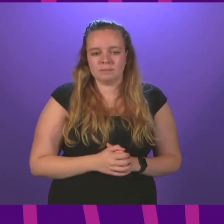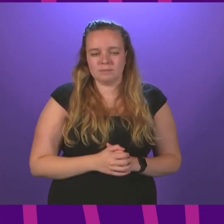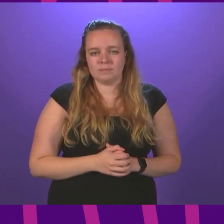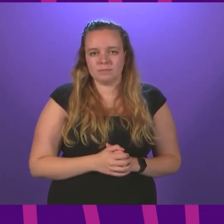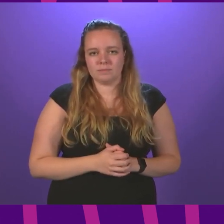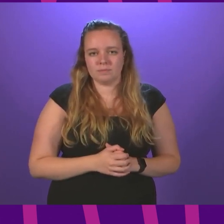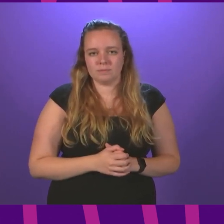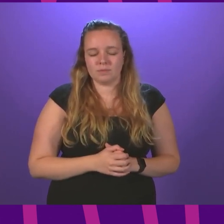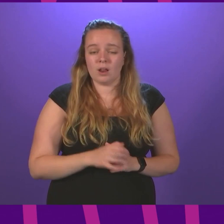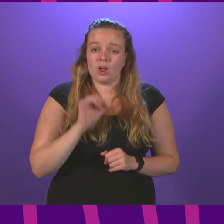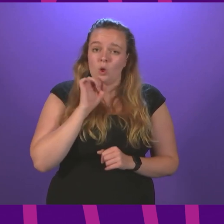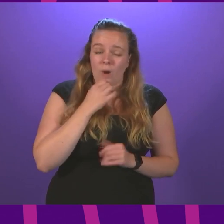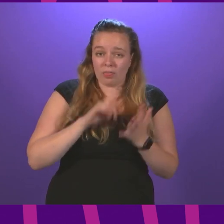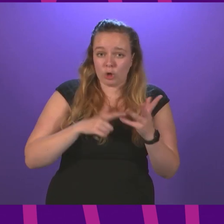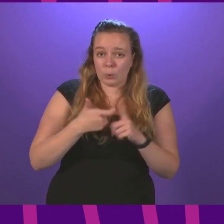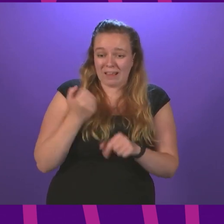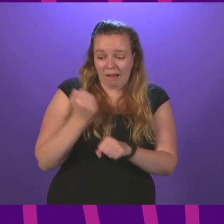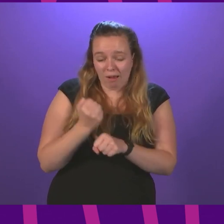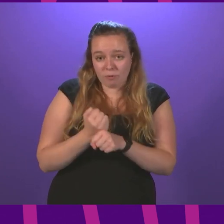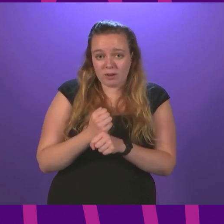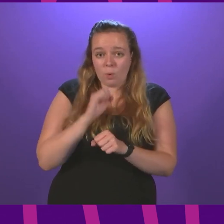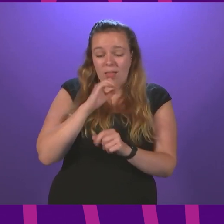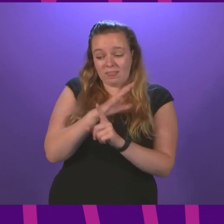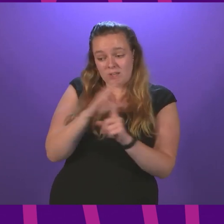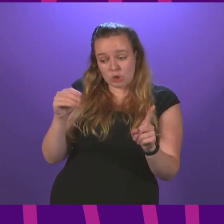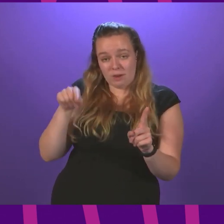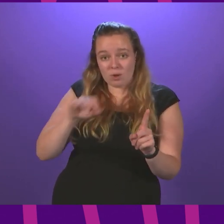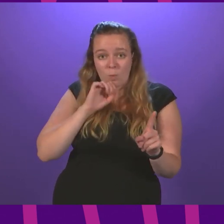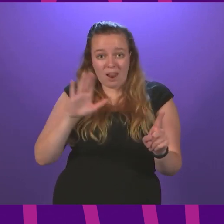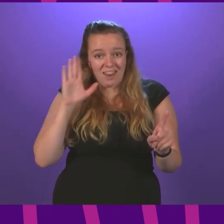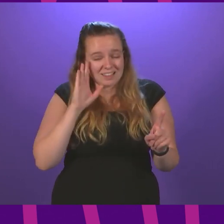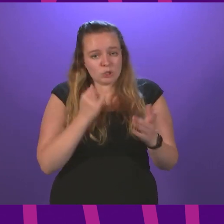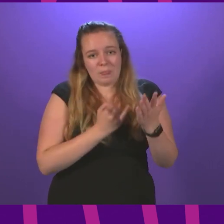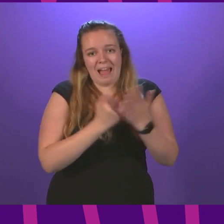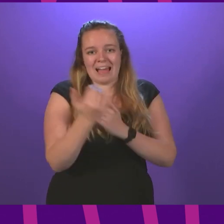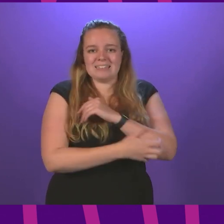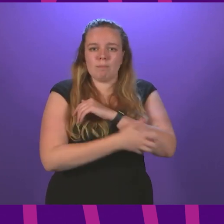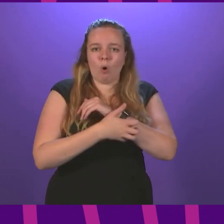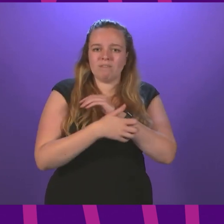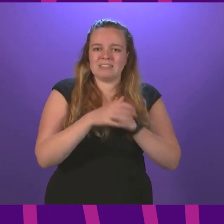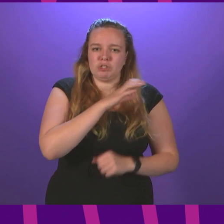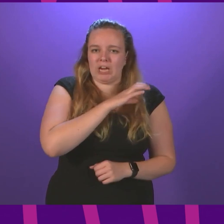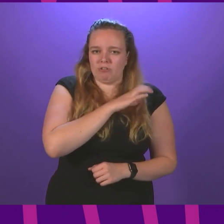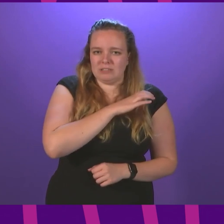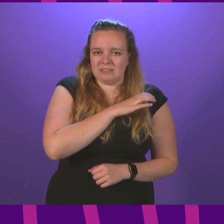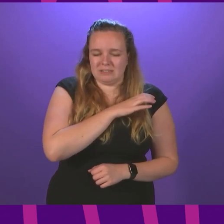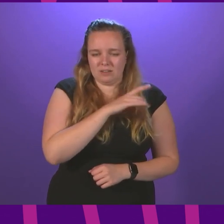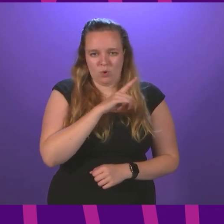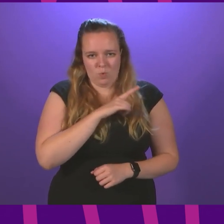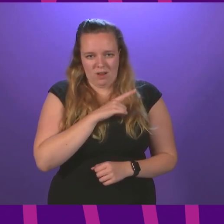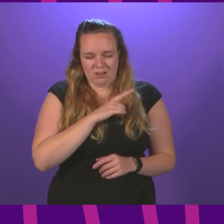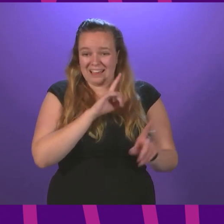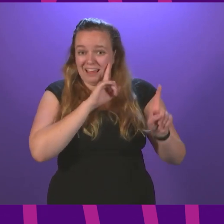Will the UK Government, will the Conservatives, listen to the anti-poverty charities? Because surely